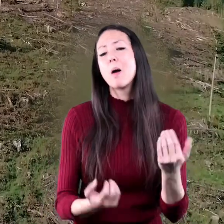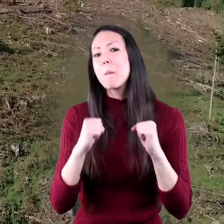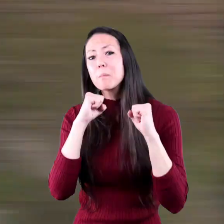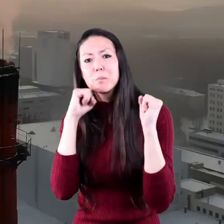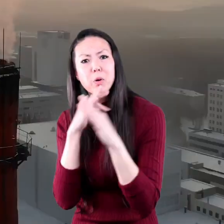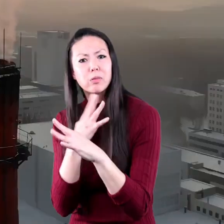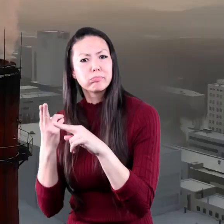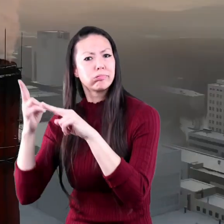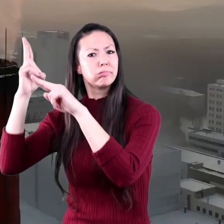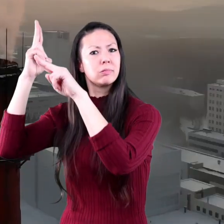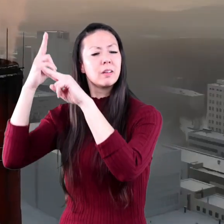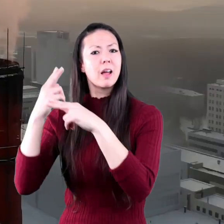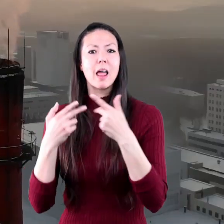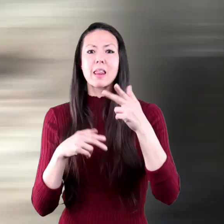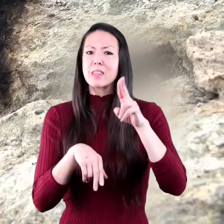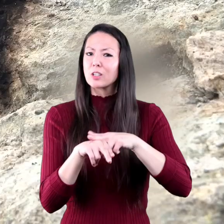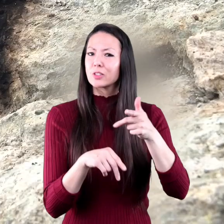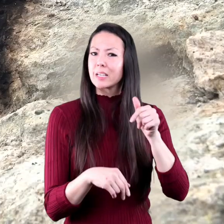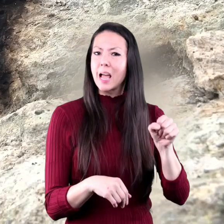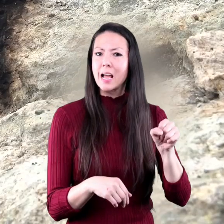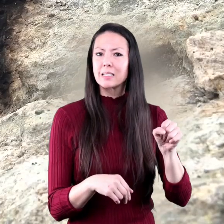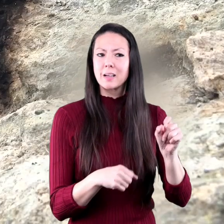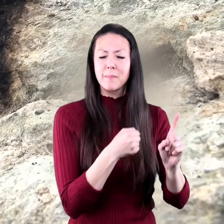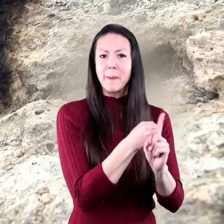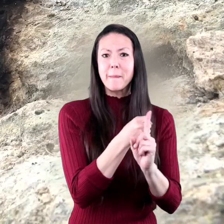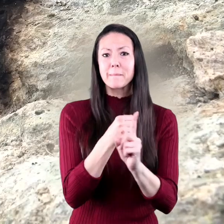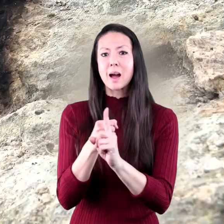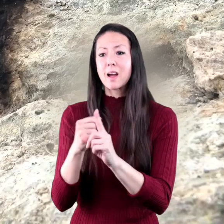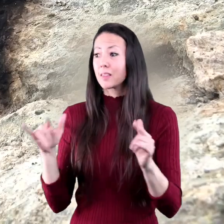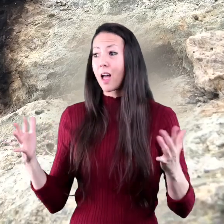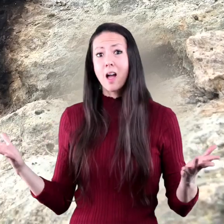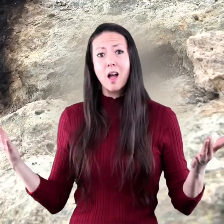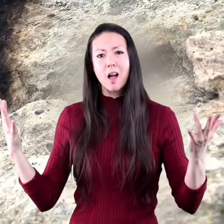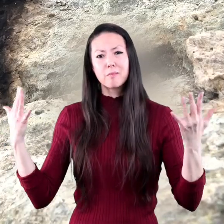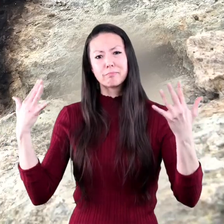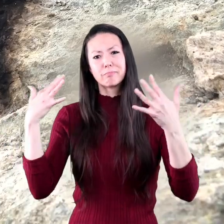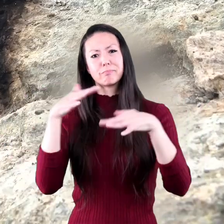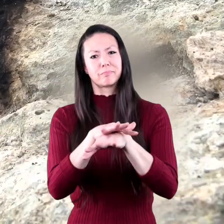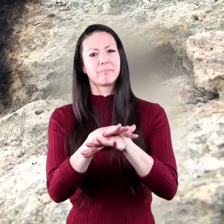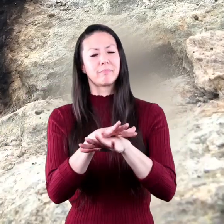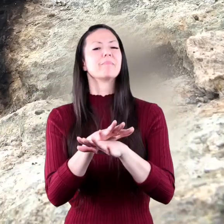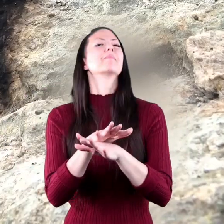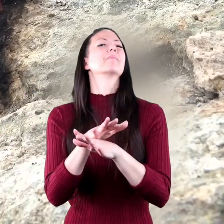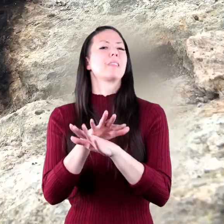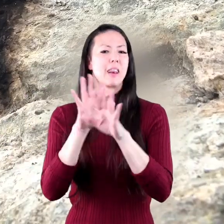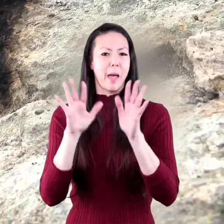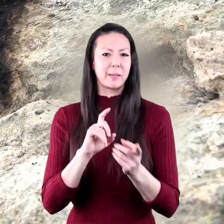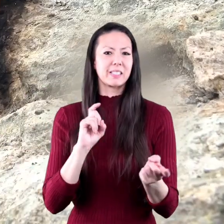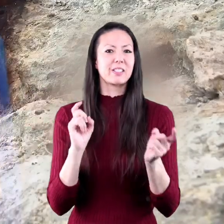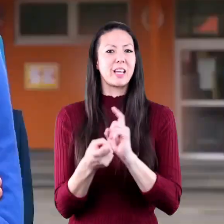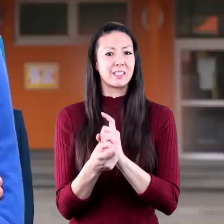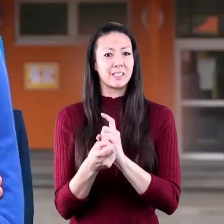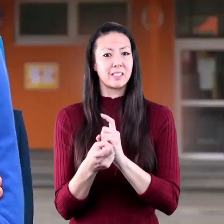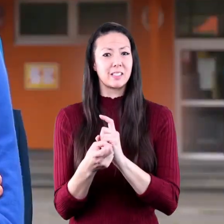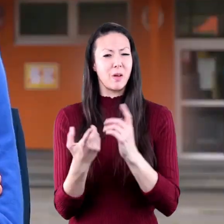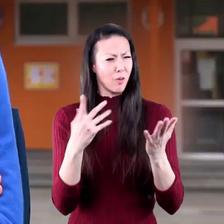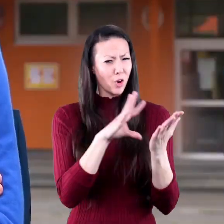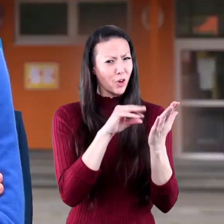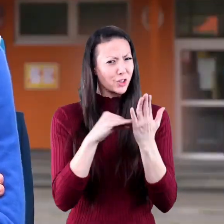pollution, and natural gas all contribute to climate change. Based on what you've learned